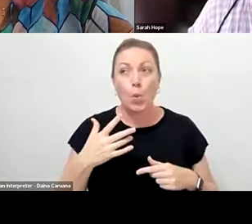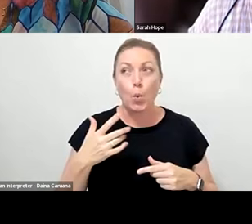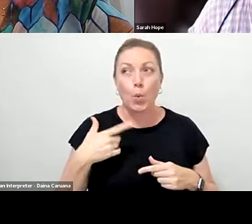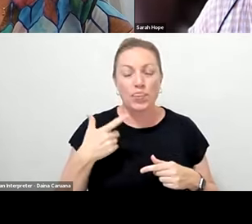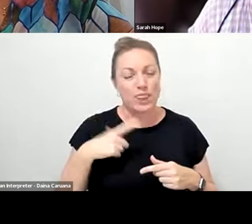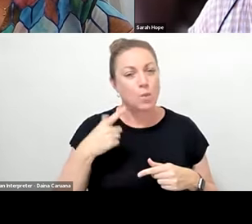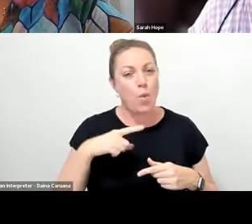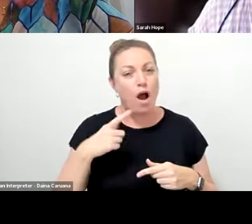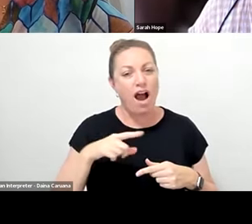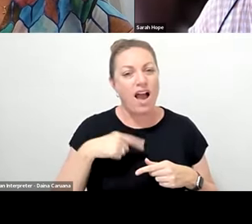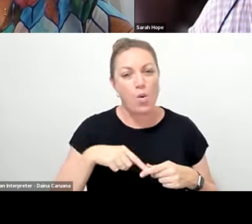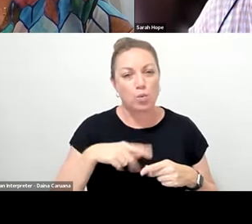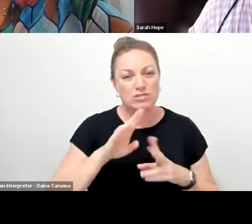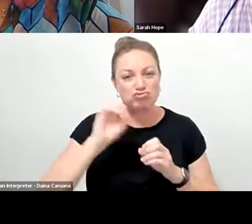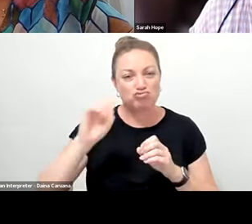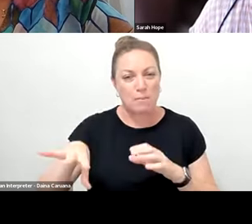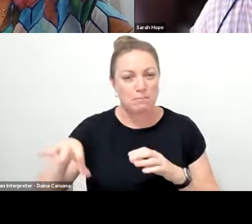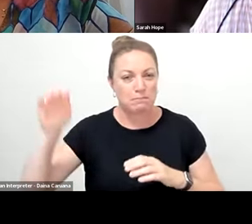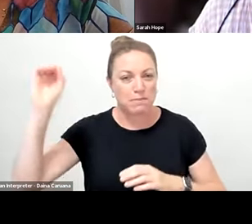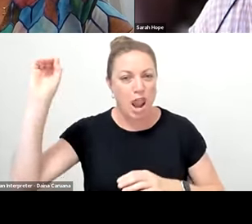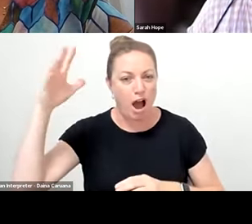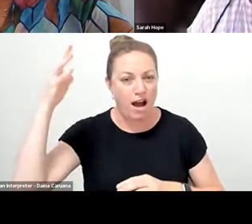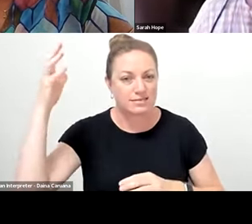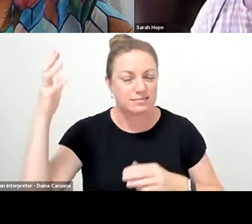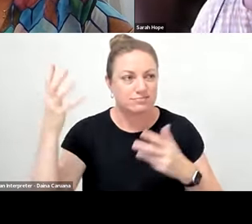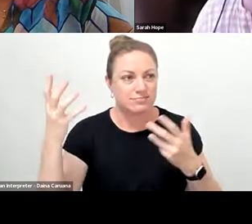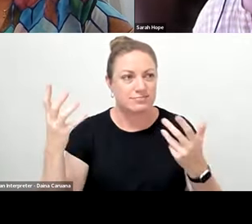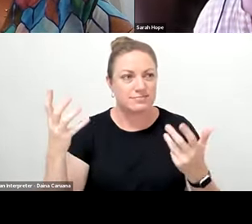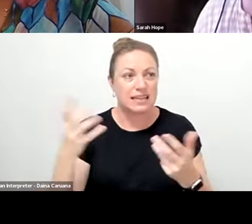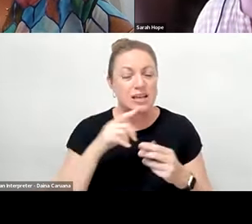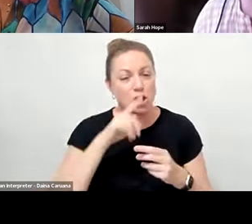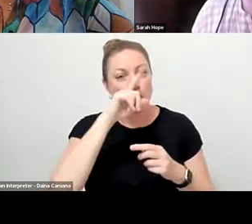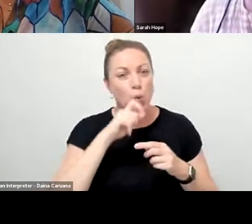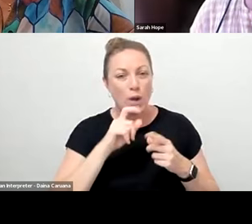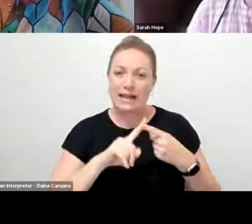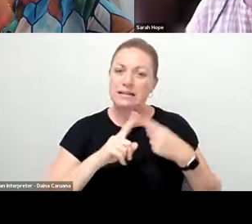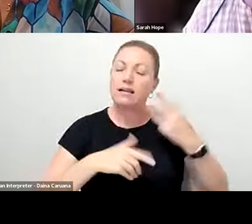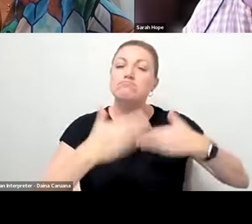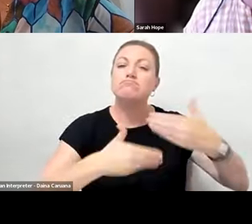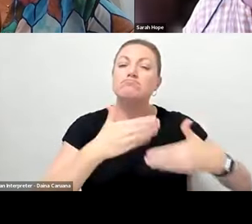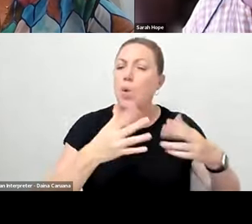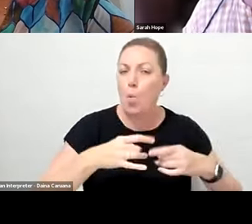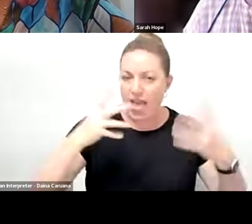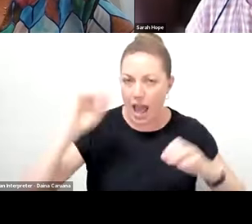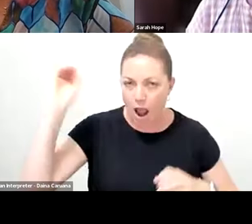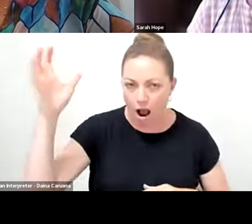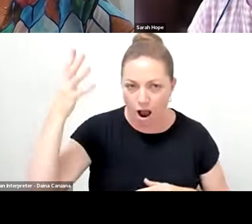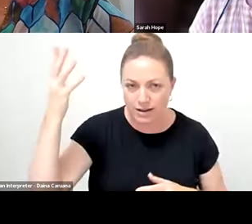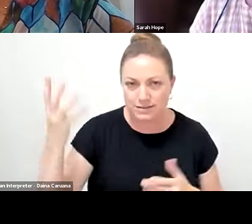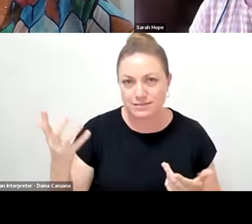unfortunately you can get away without the lighting, even though, as you have said, it really does lift the production.